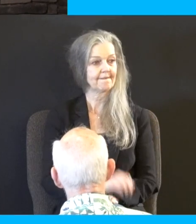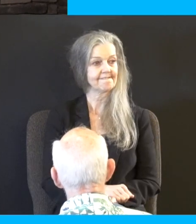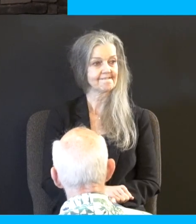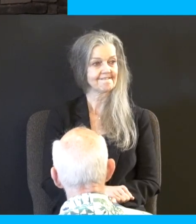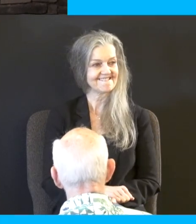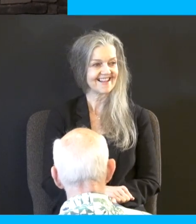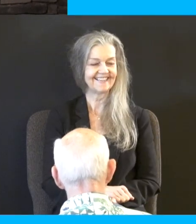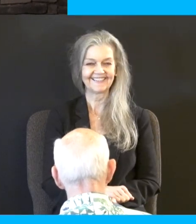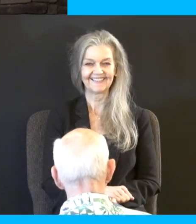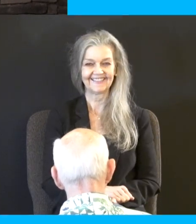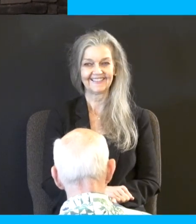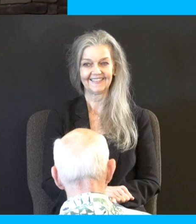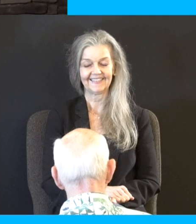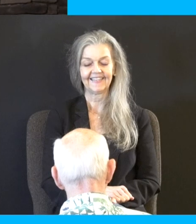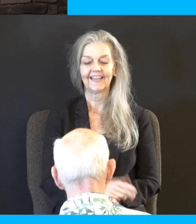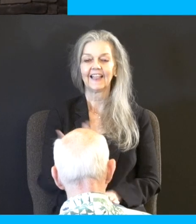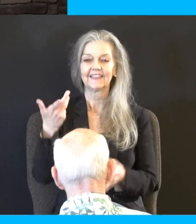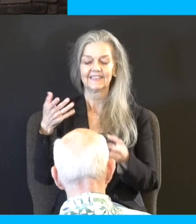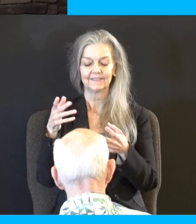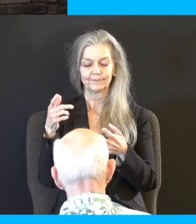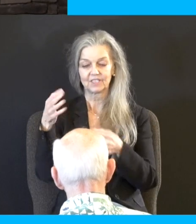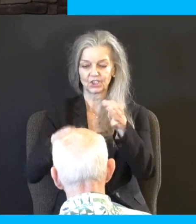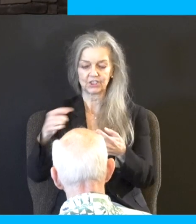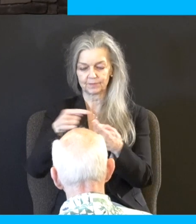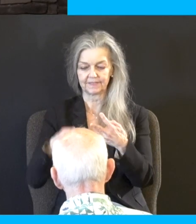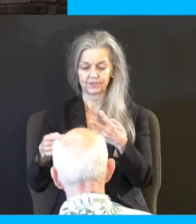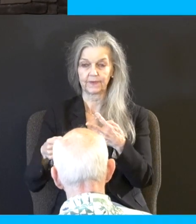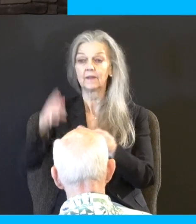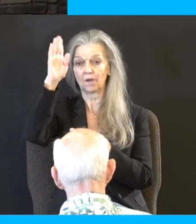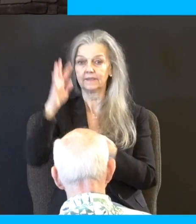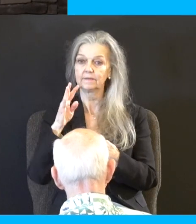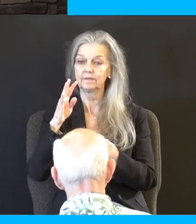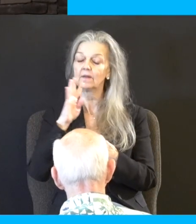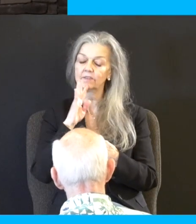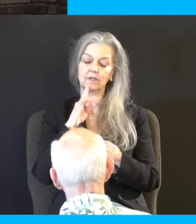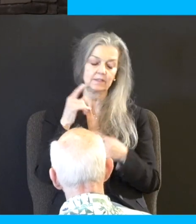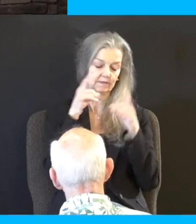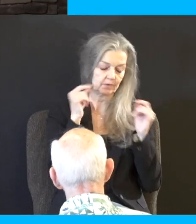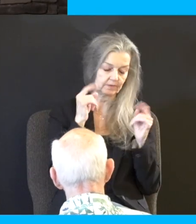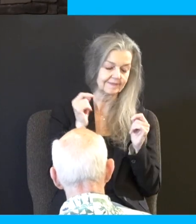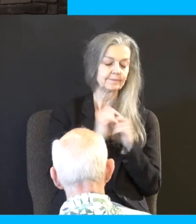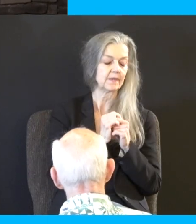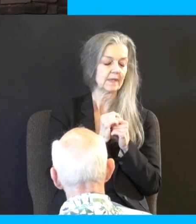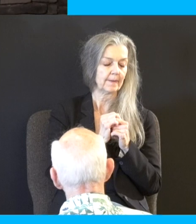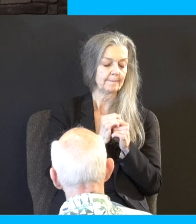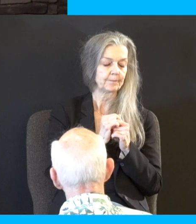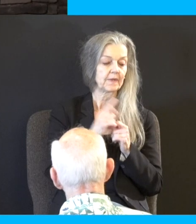Now these are the judgments which thou shalt set before them, Moses. If thou buy a Hebrew servant, six years